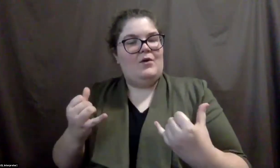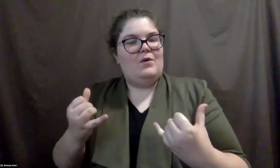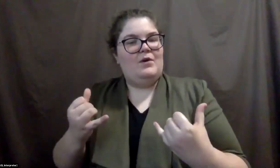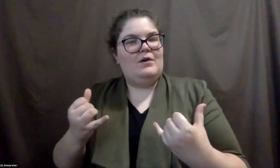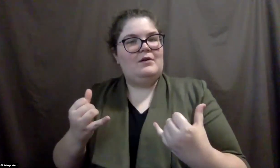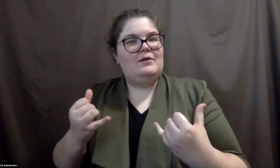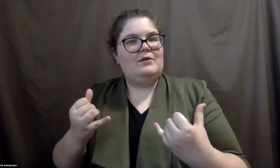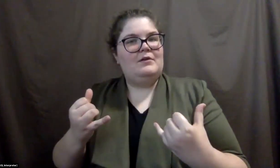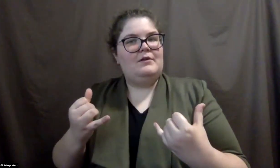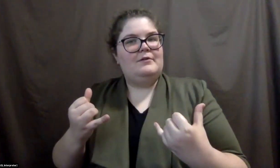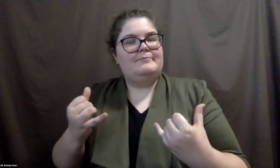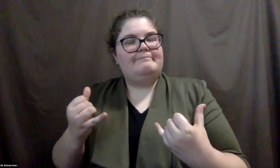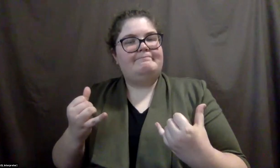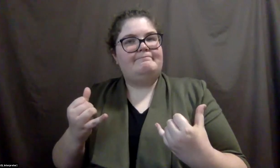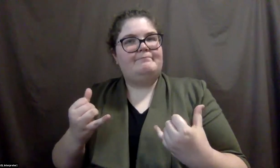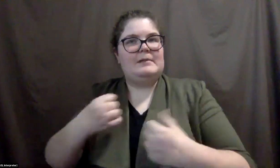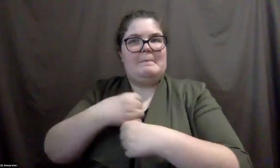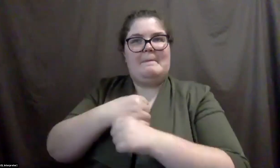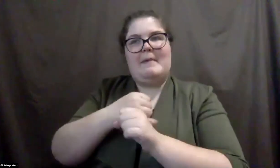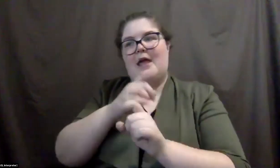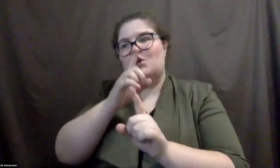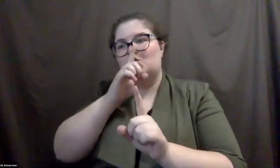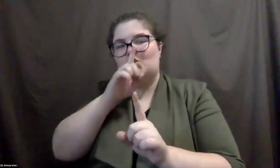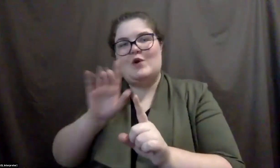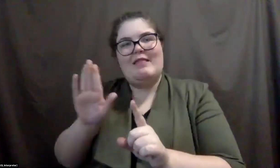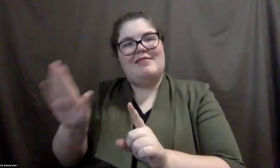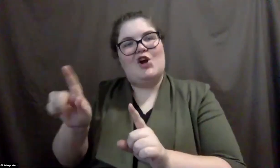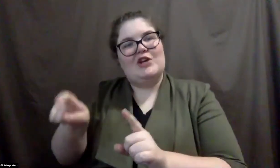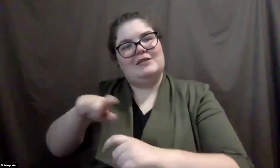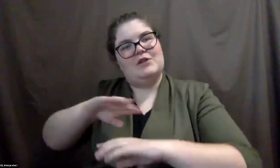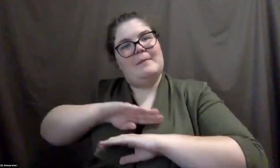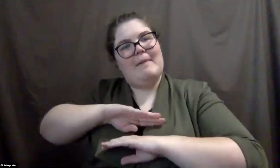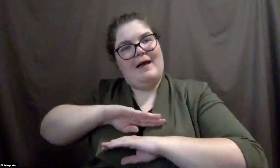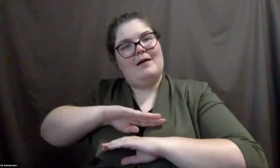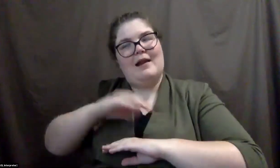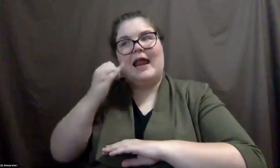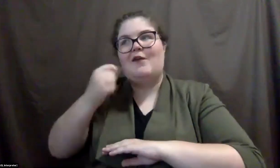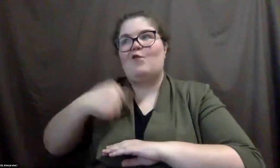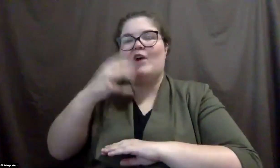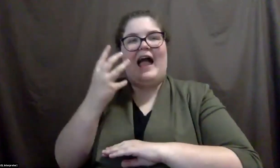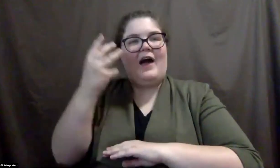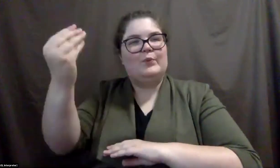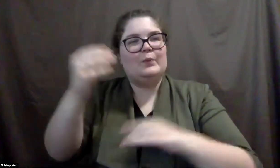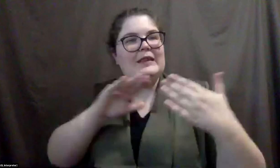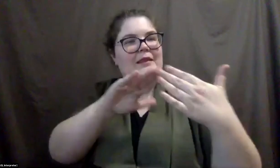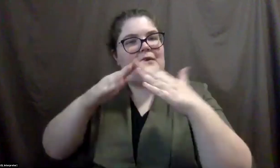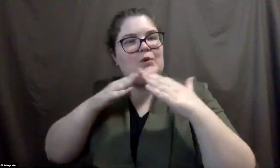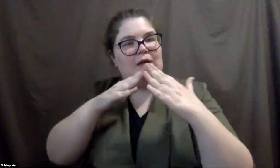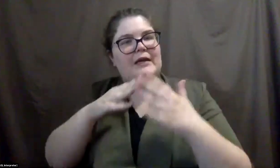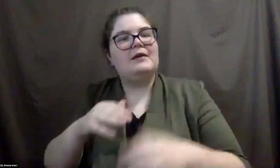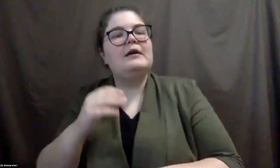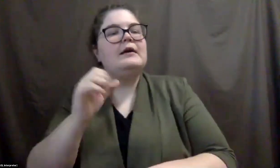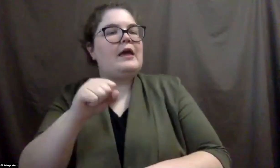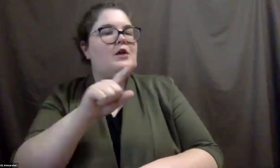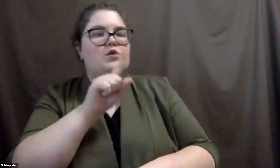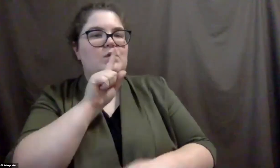as far as, um, making sure their needs are being met when we're out in the community. Yeah, that's